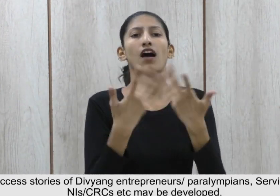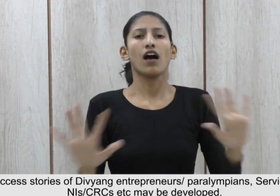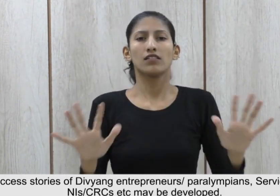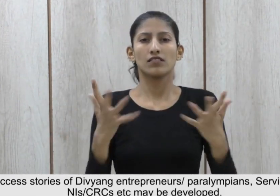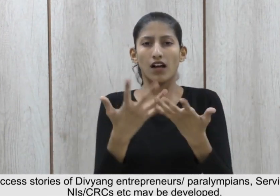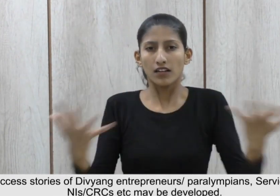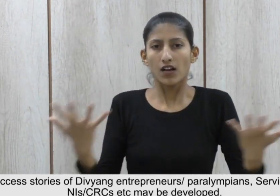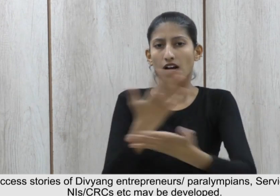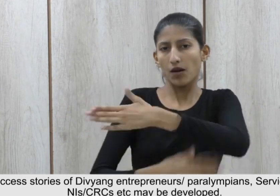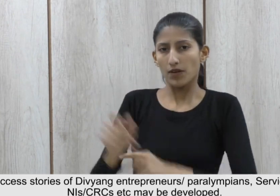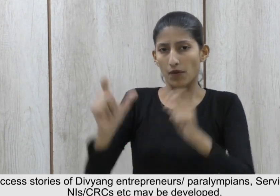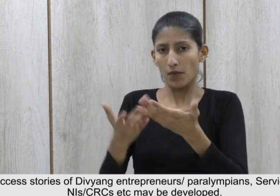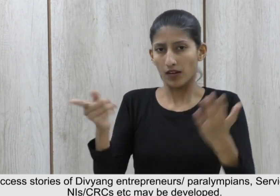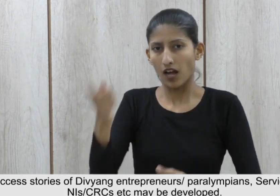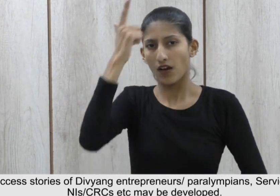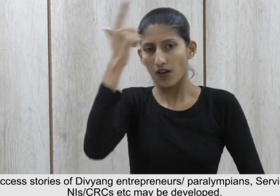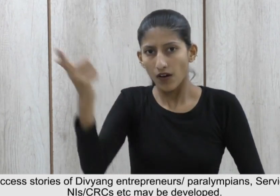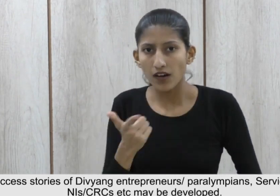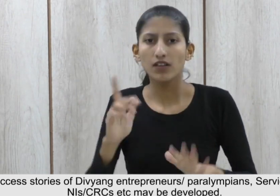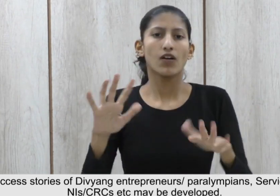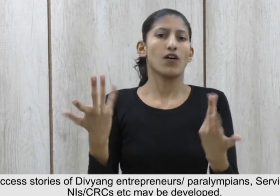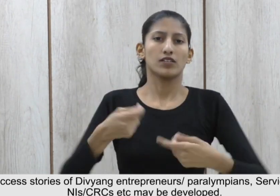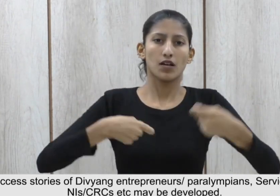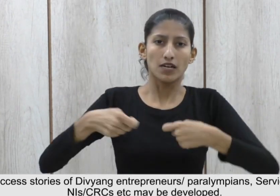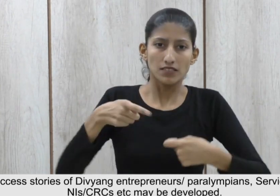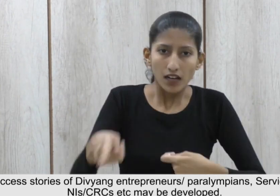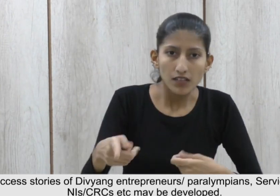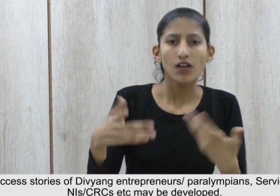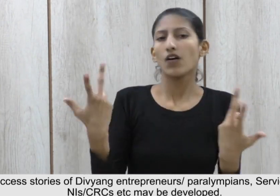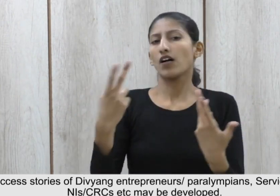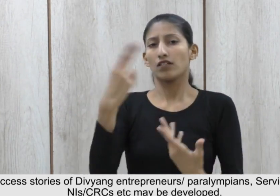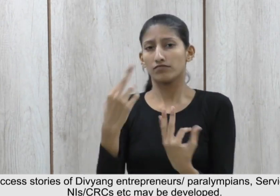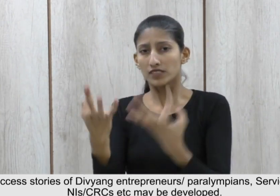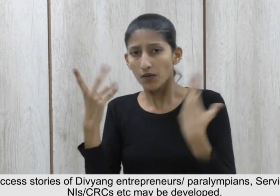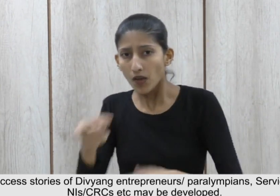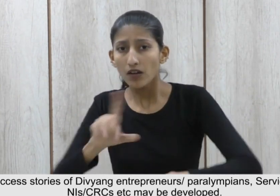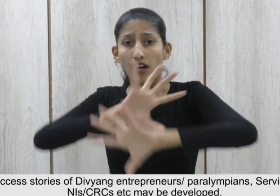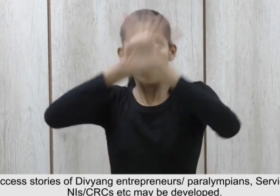Success stories of Divyaang entrepreneurs, Paralympians, services available at the